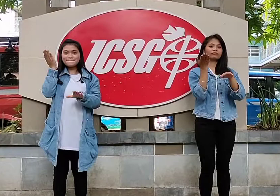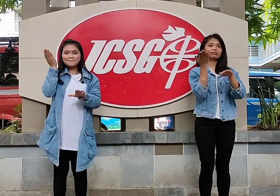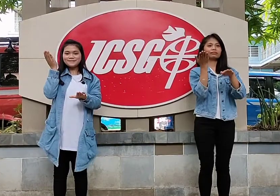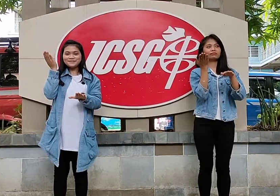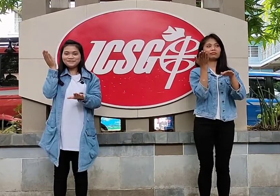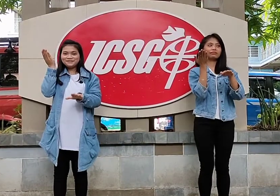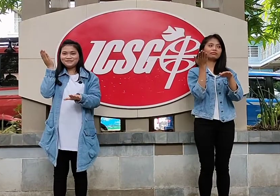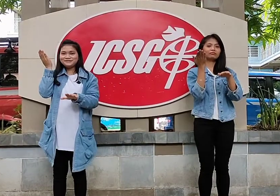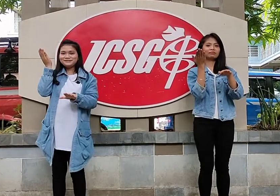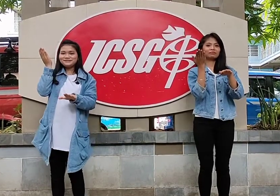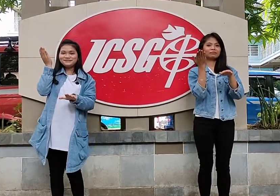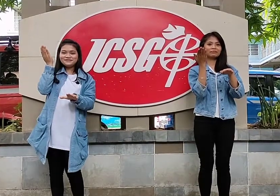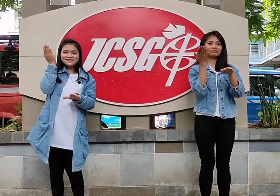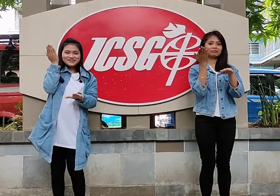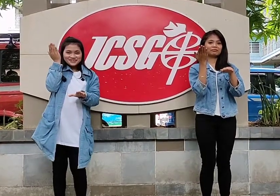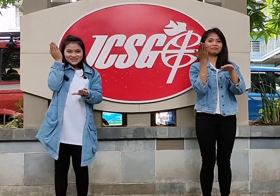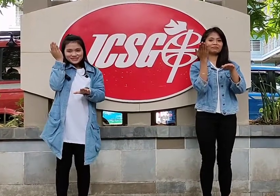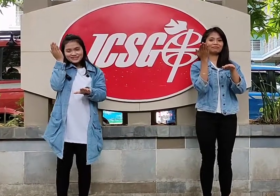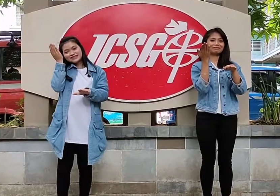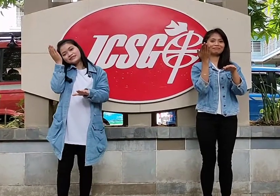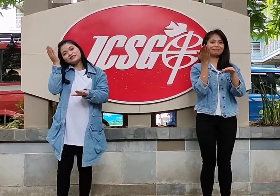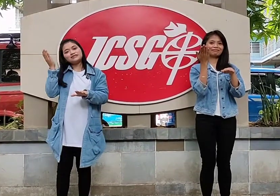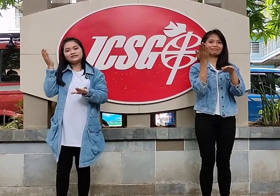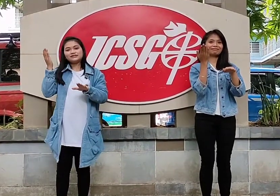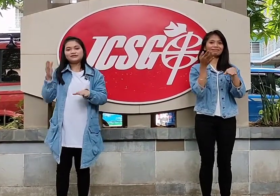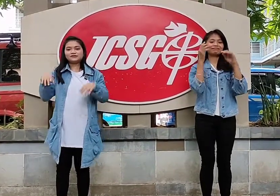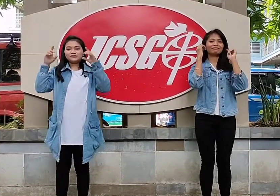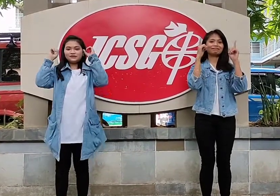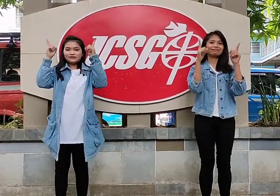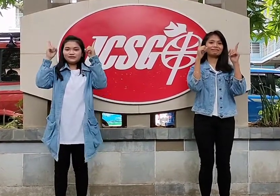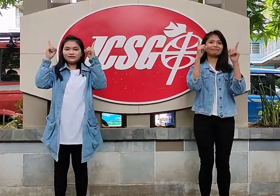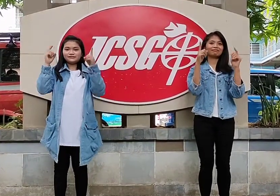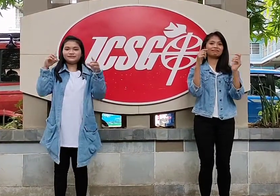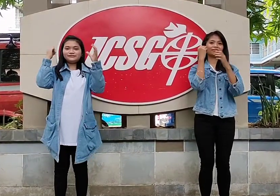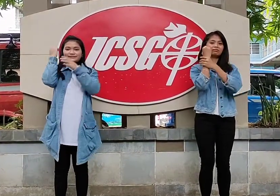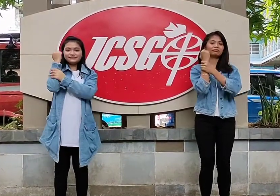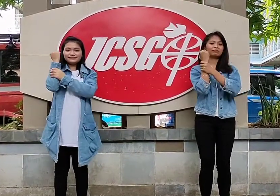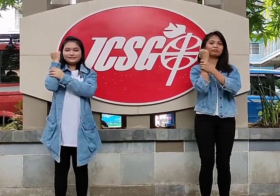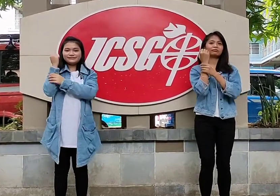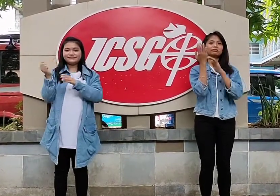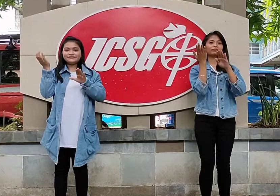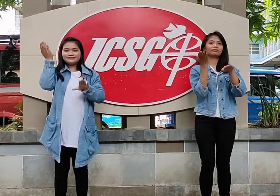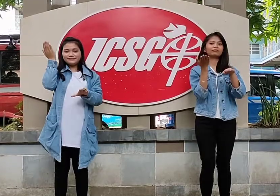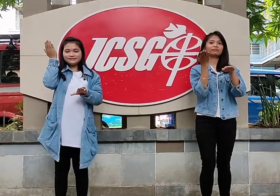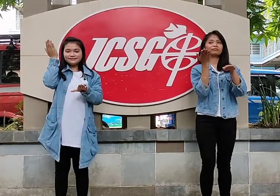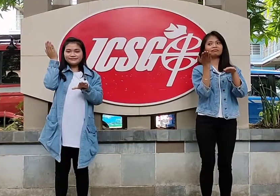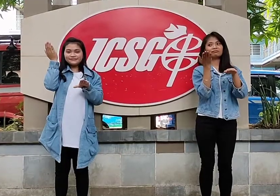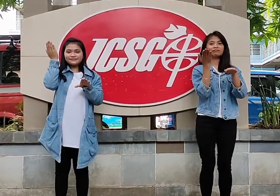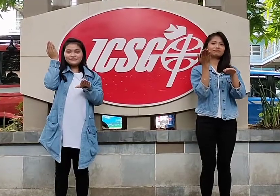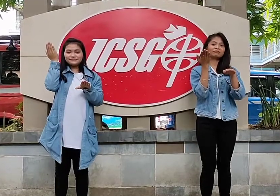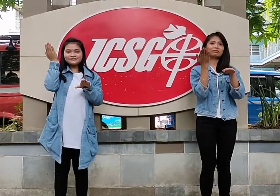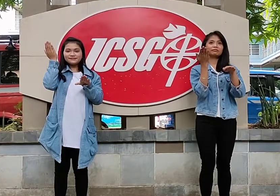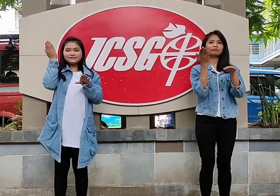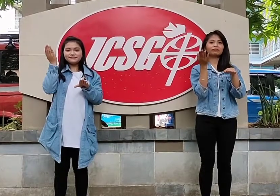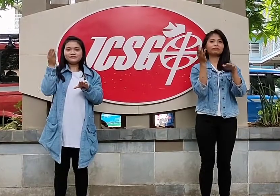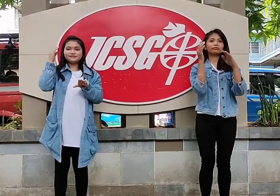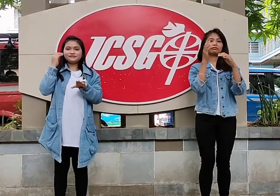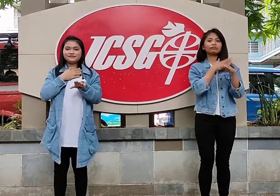God uses kids God uses kids who show